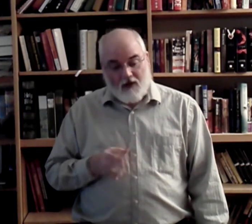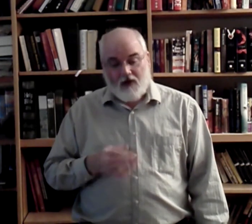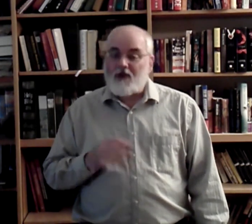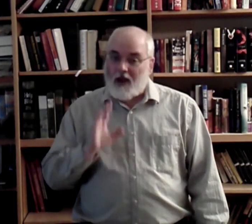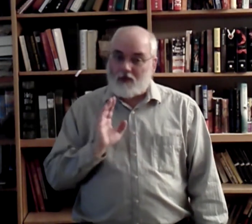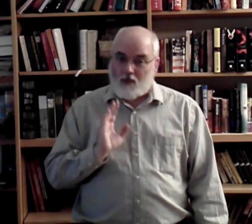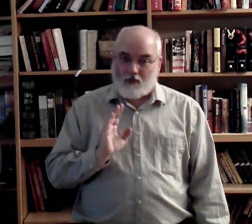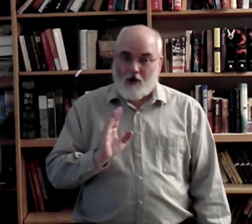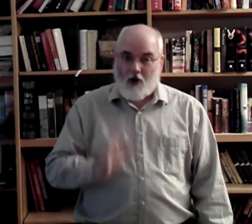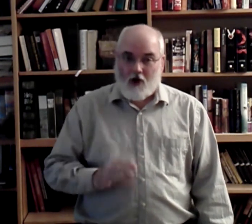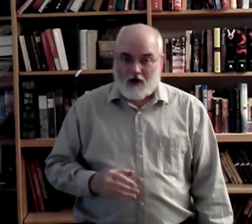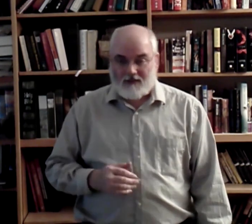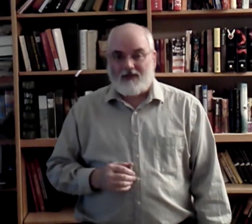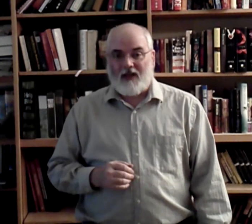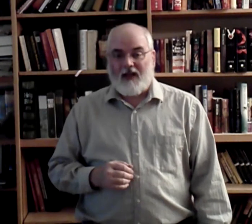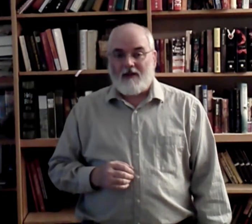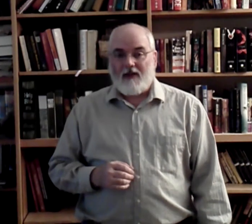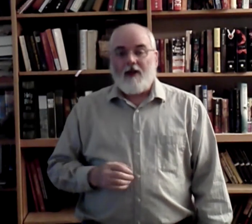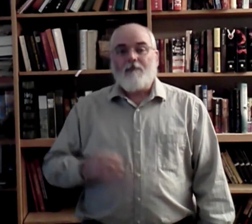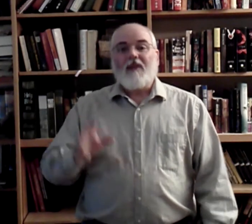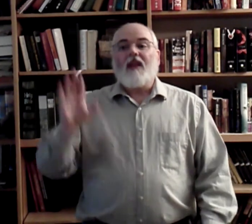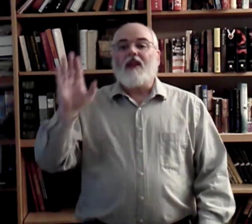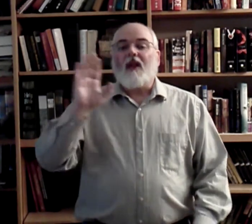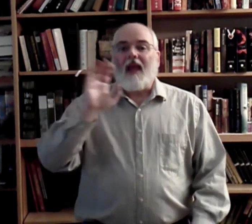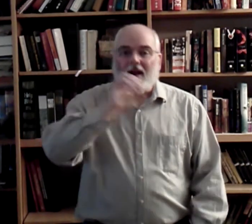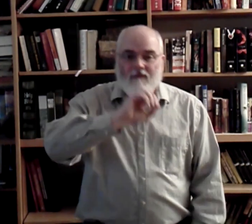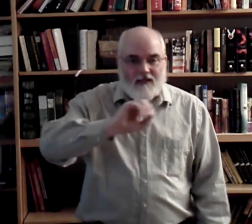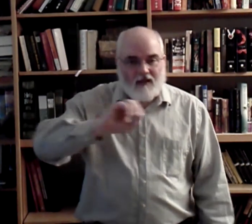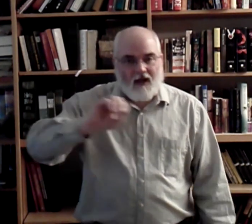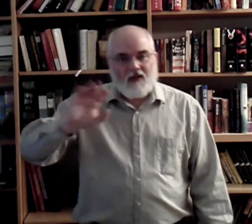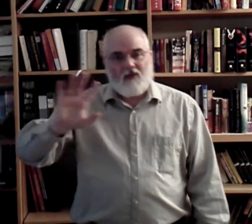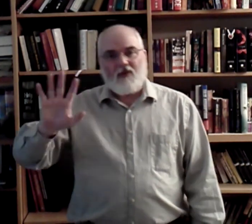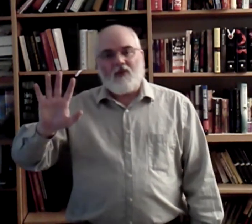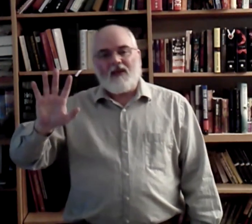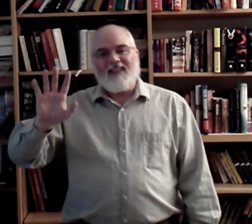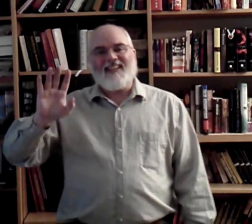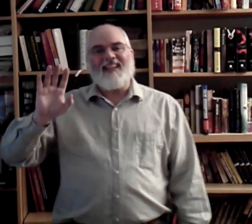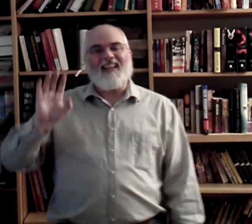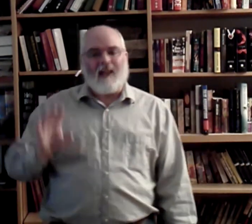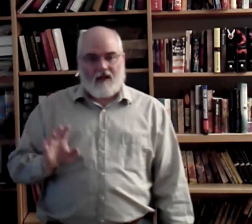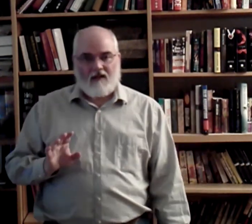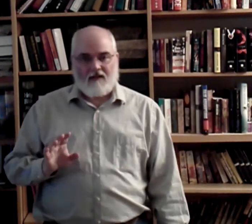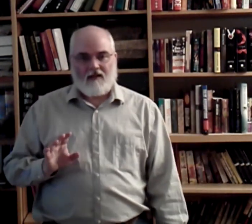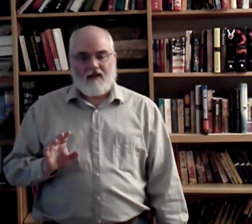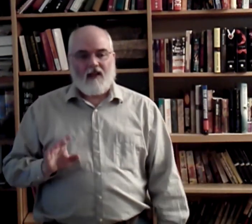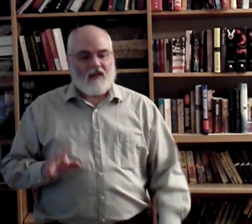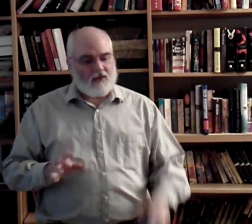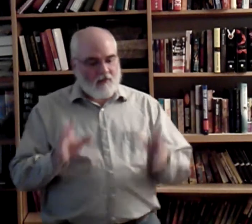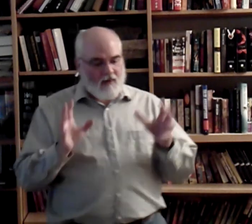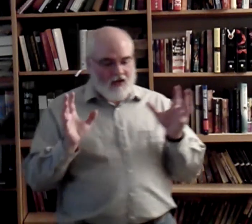on, your name is RAL. Okay? Every sign that you do is in ink. This will apply to